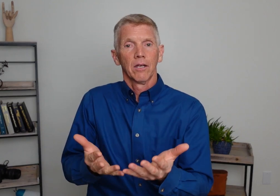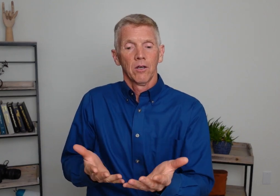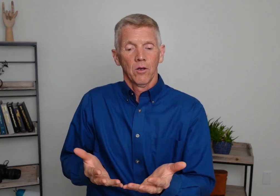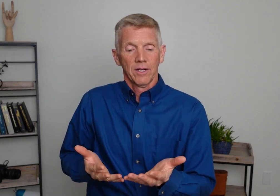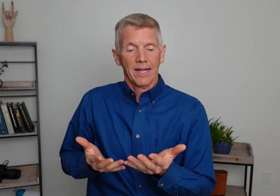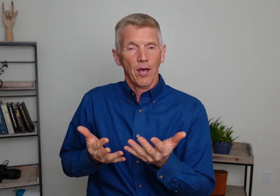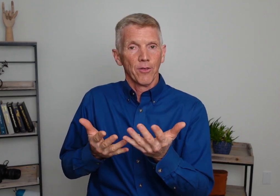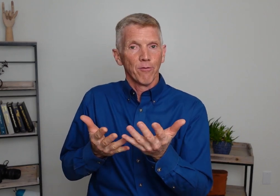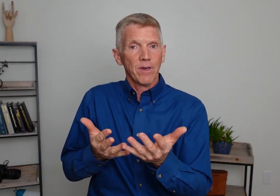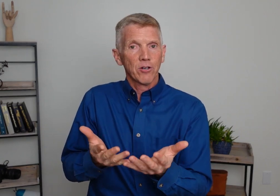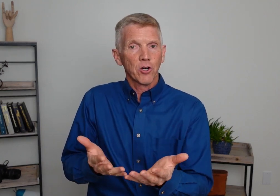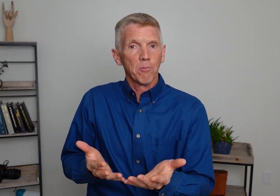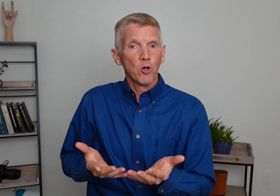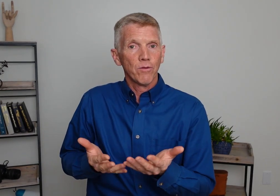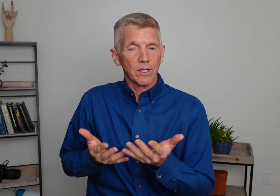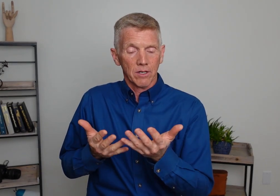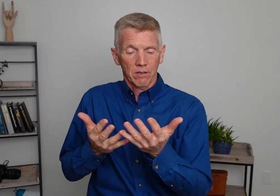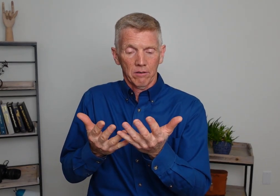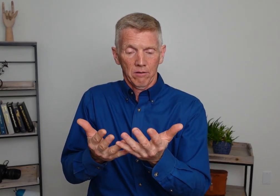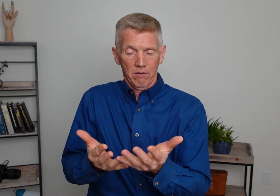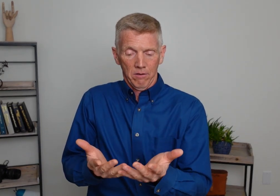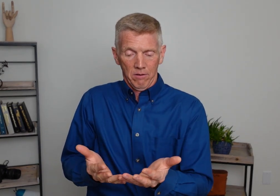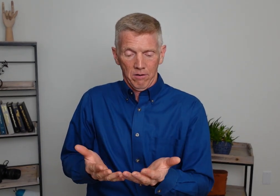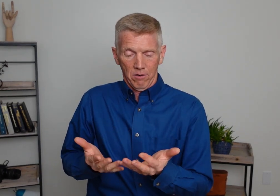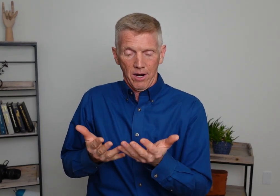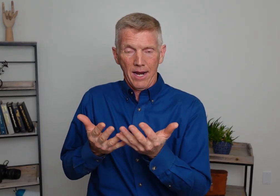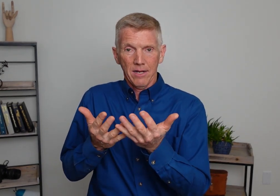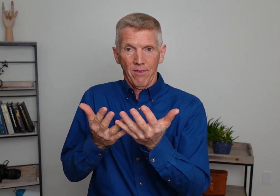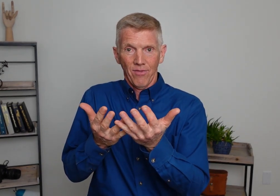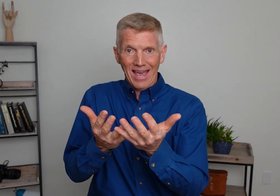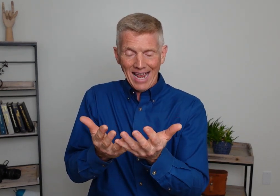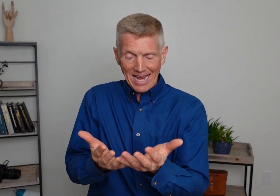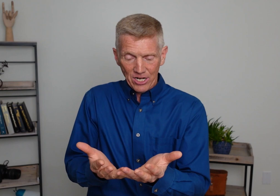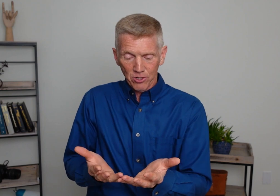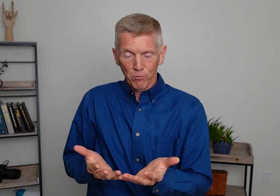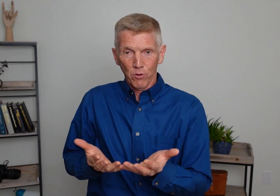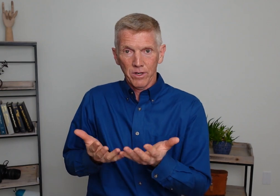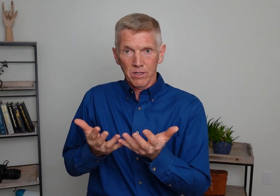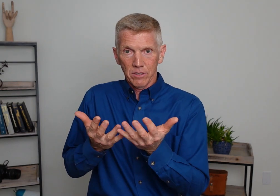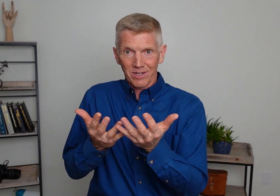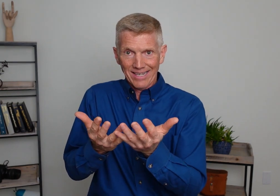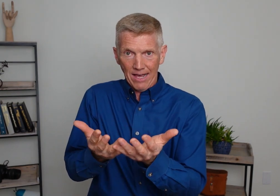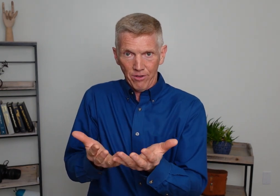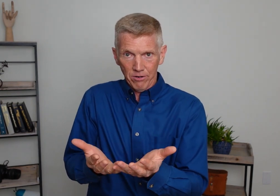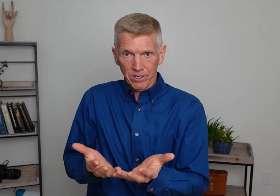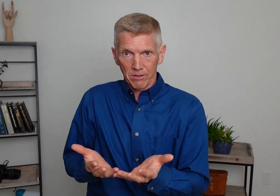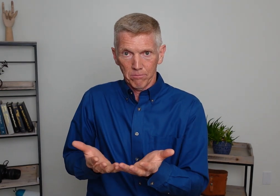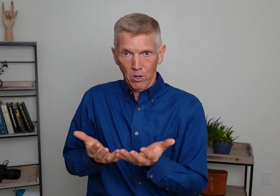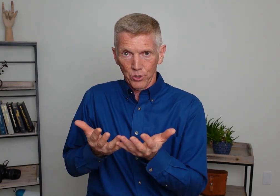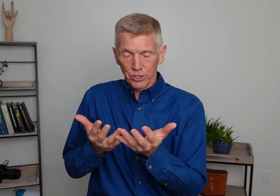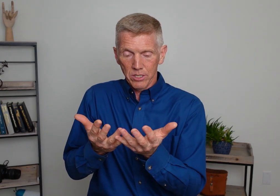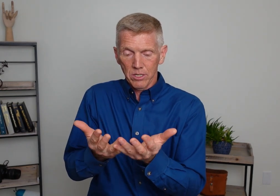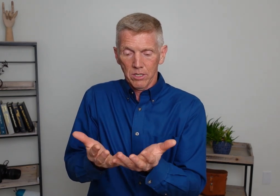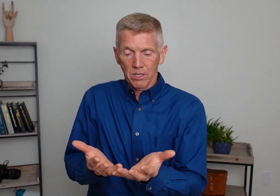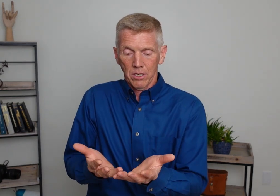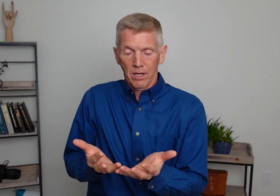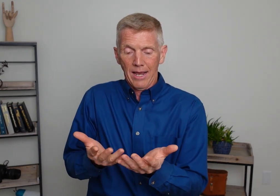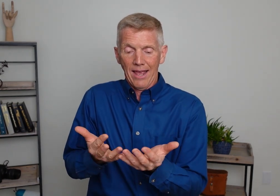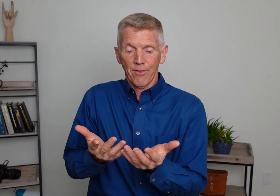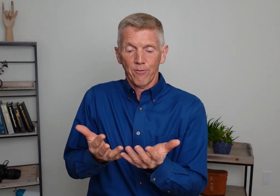Now the fingers are moving. Right? The hands are moving together in motion and the